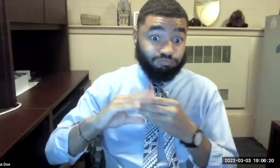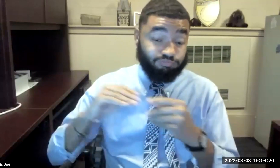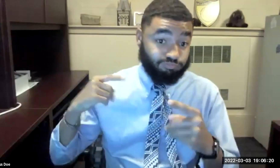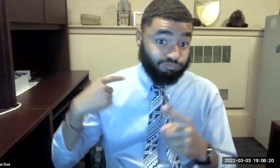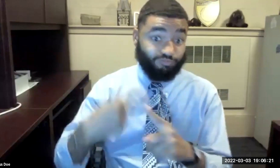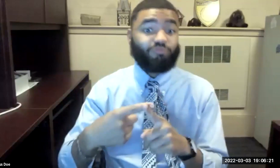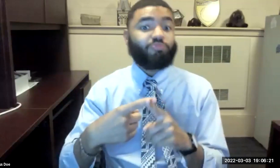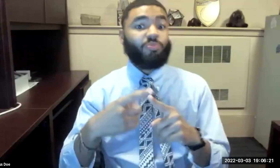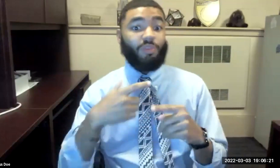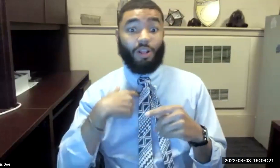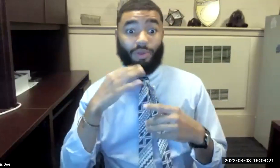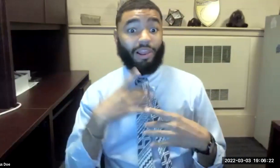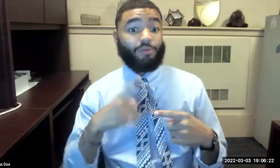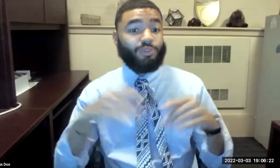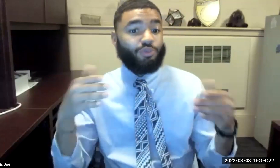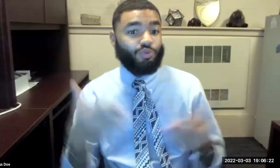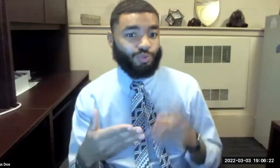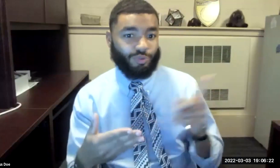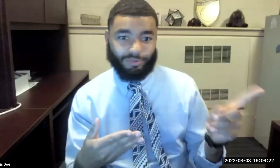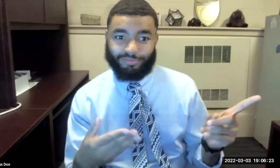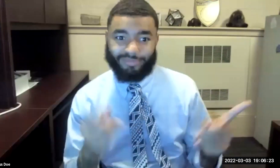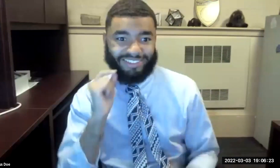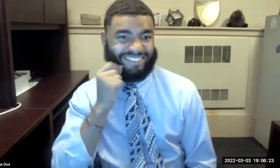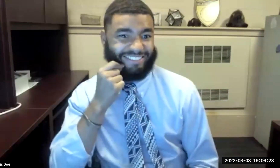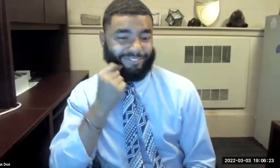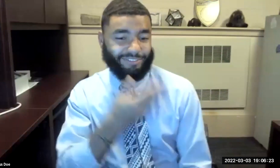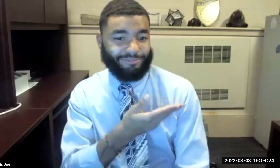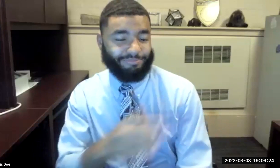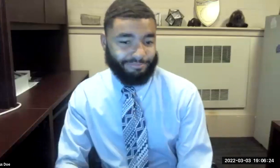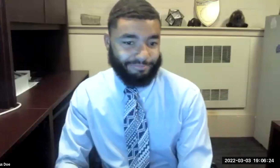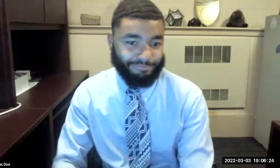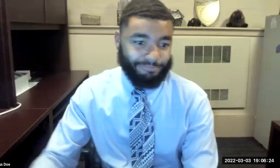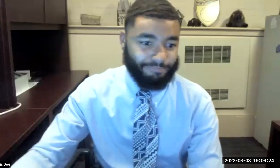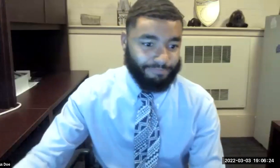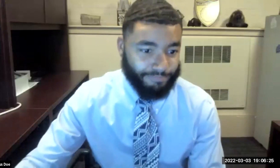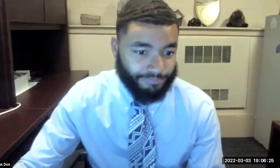So with all of that said, I will now turn it over to Steven.